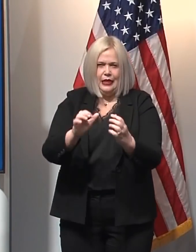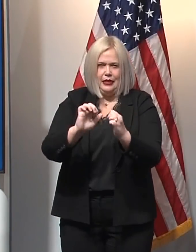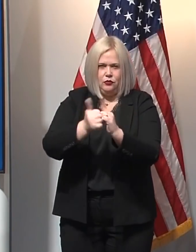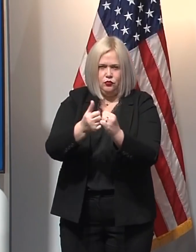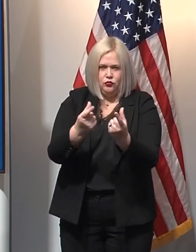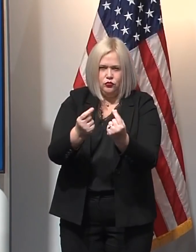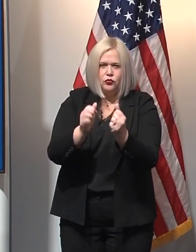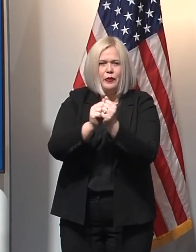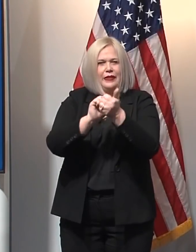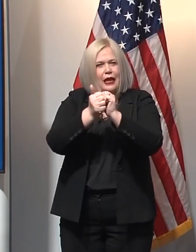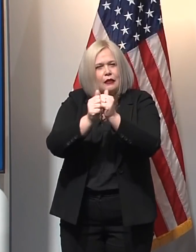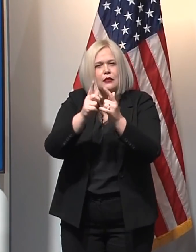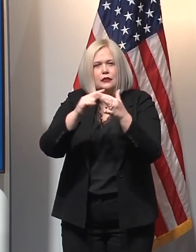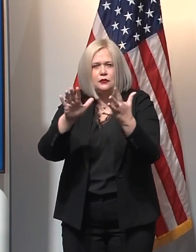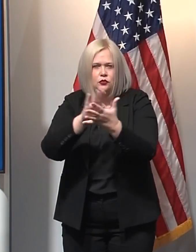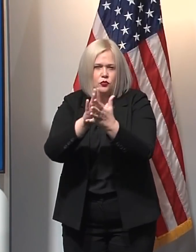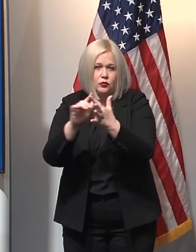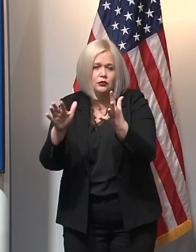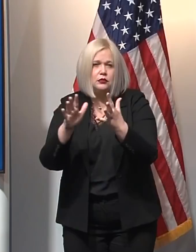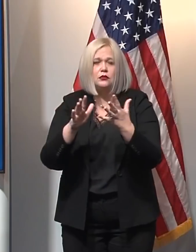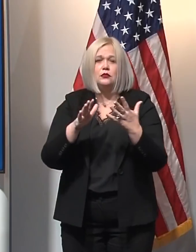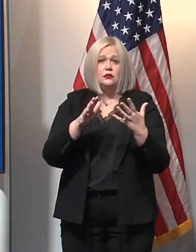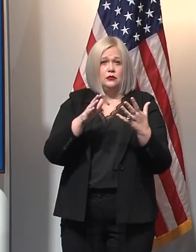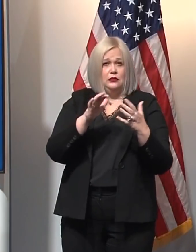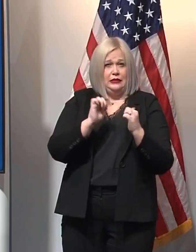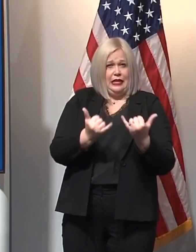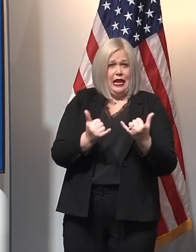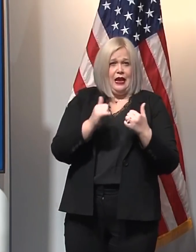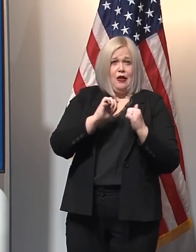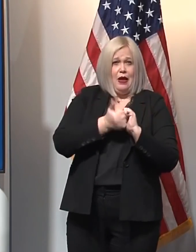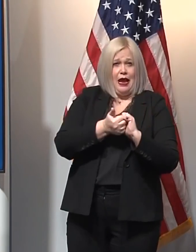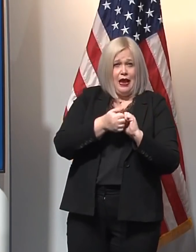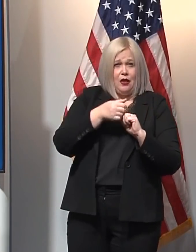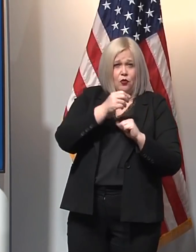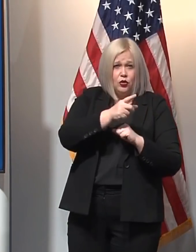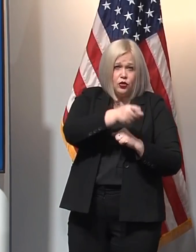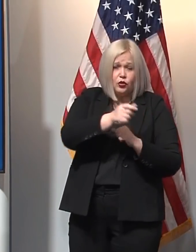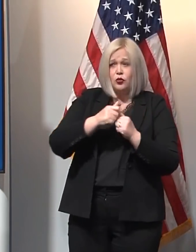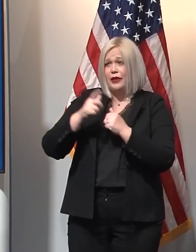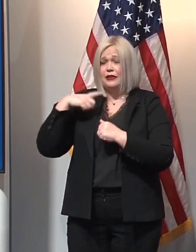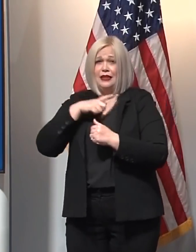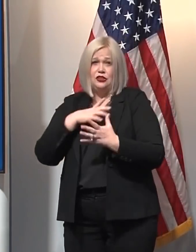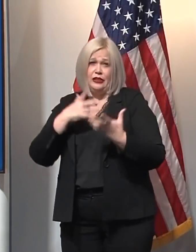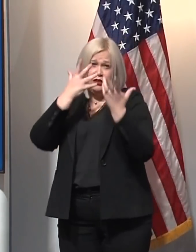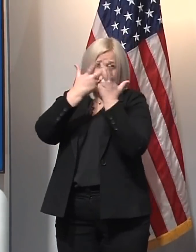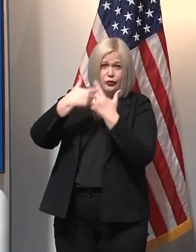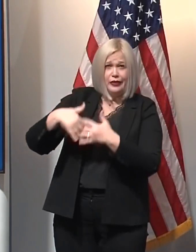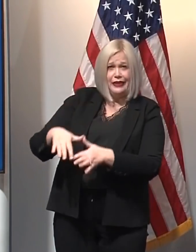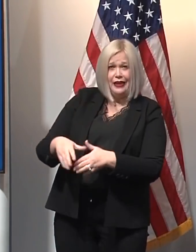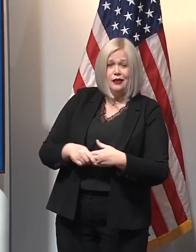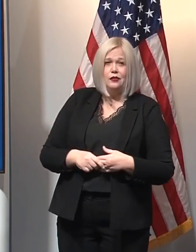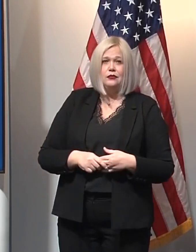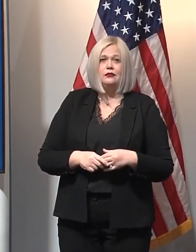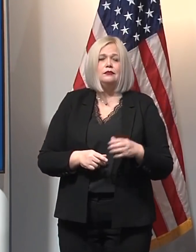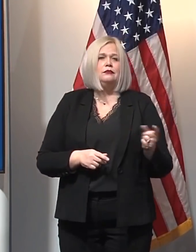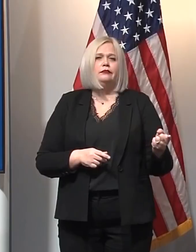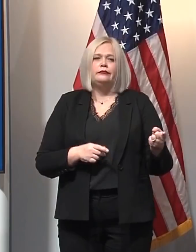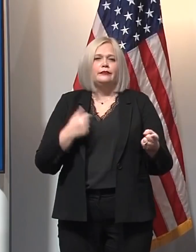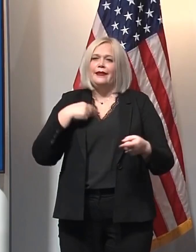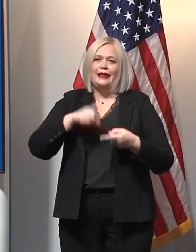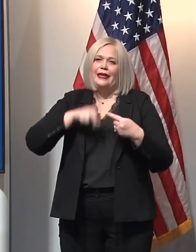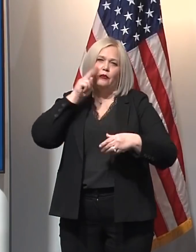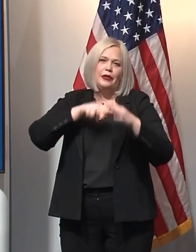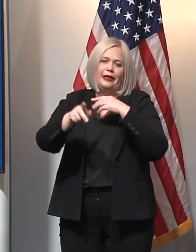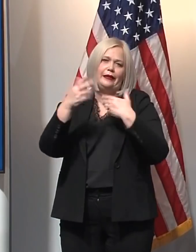to be a showdown with you in the legislature in this regard? I'm not going to predict where it's headed and I'm not going to use words like that. I'm just going to say,